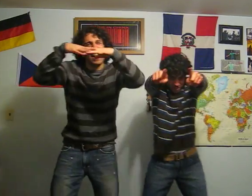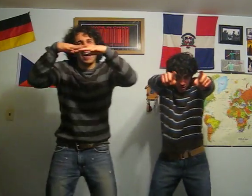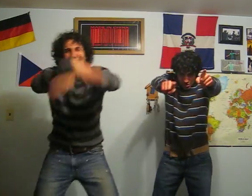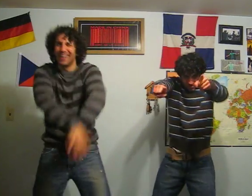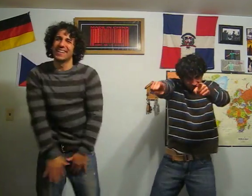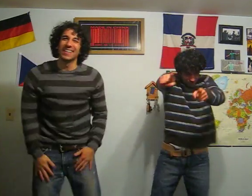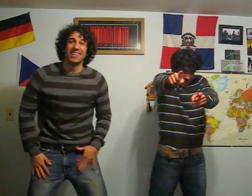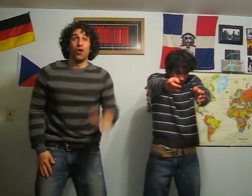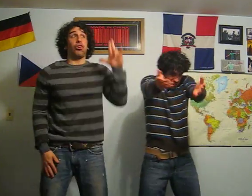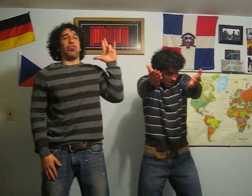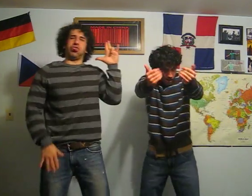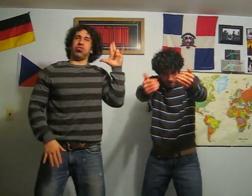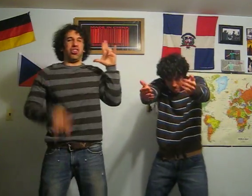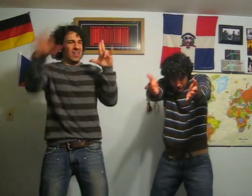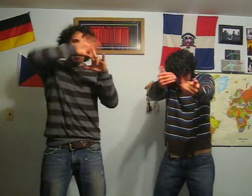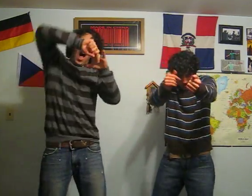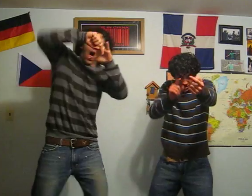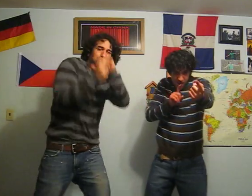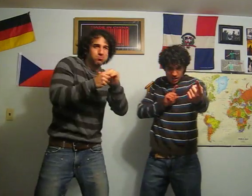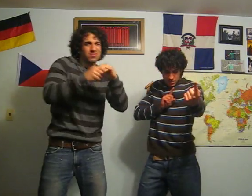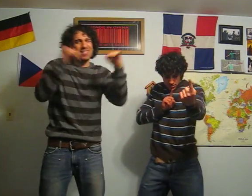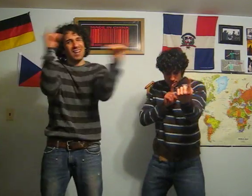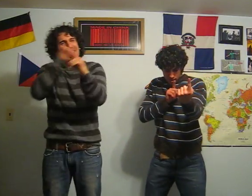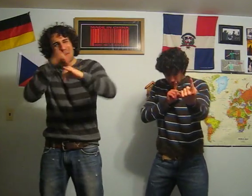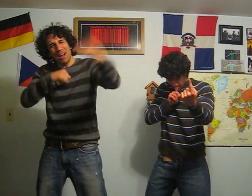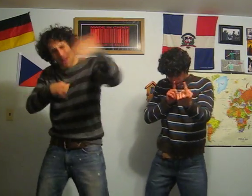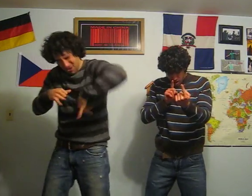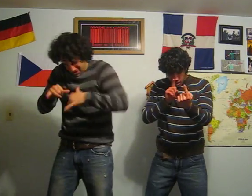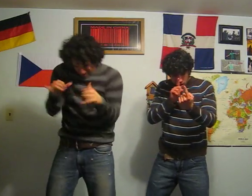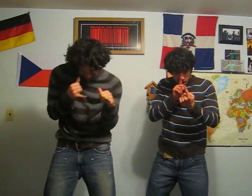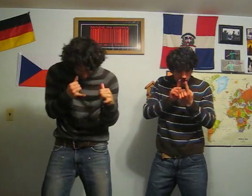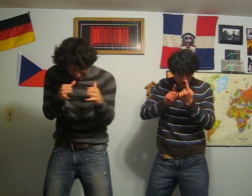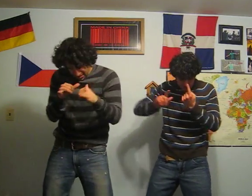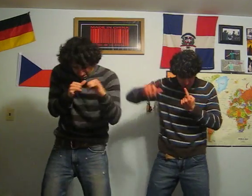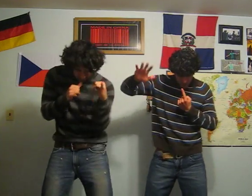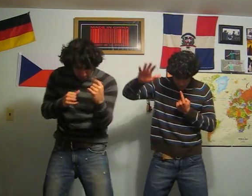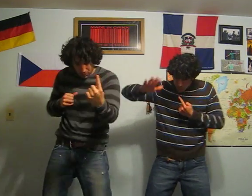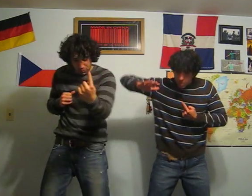Get up and dance Don't try and fight it Have you fucking move